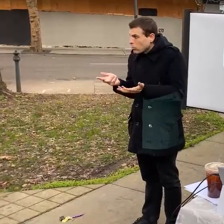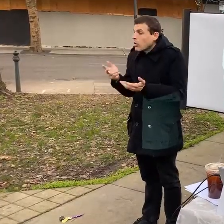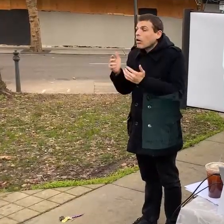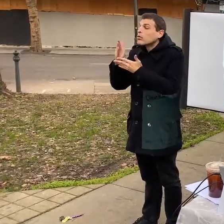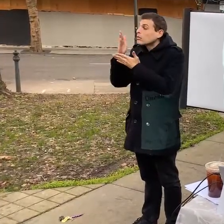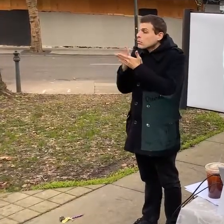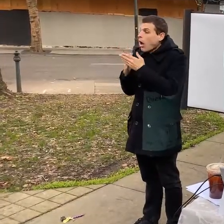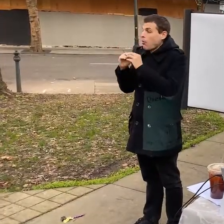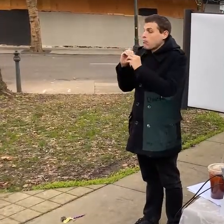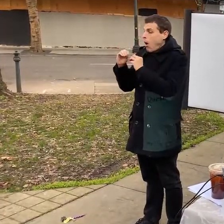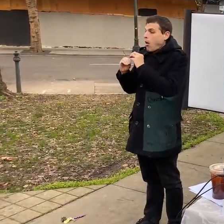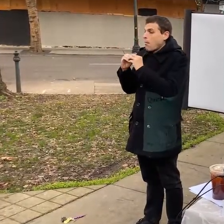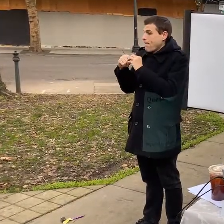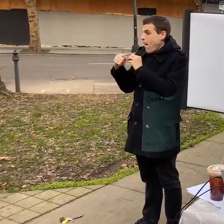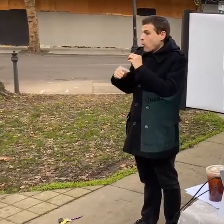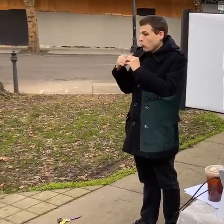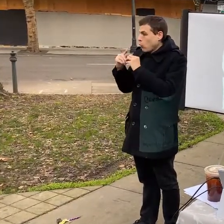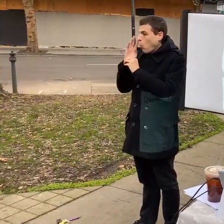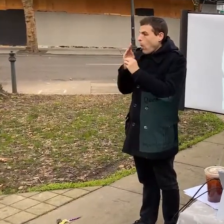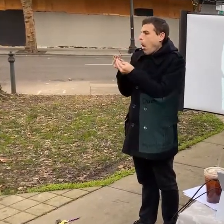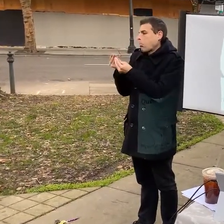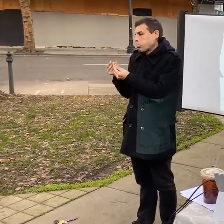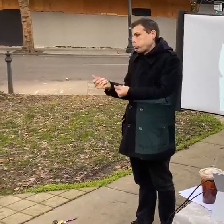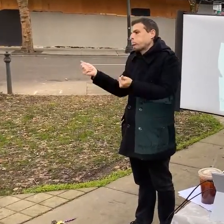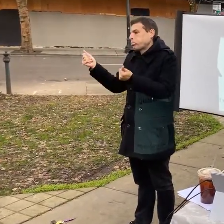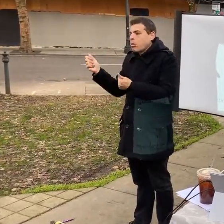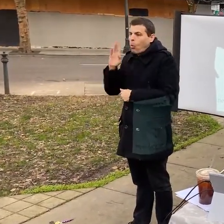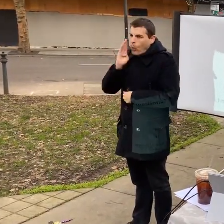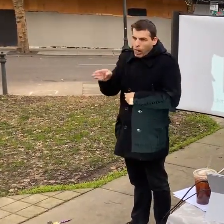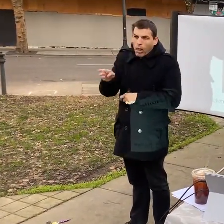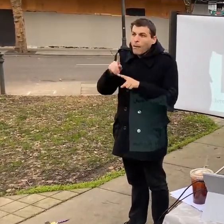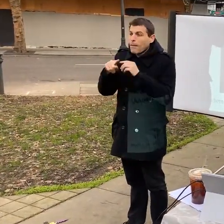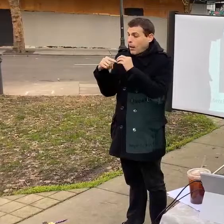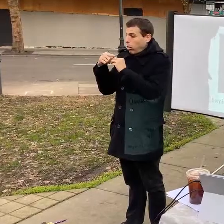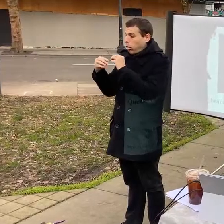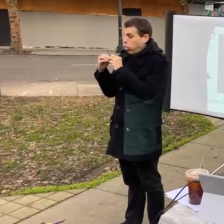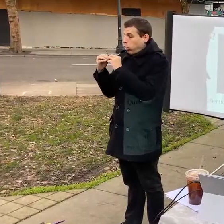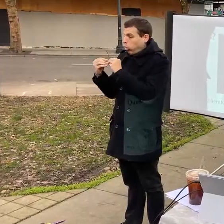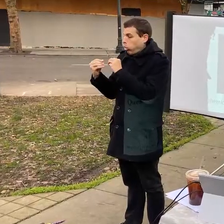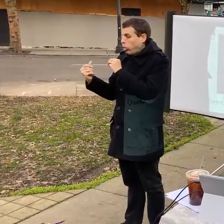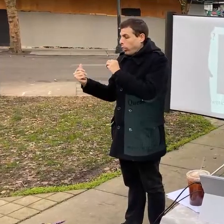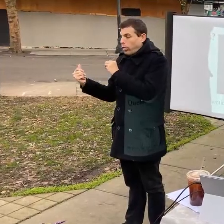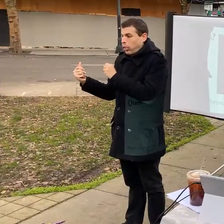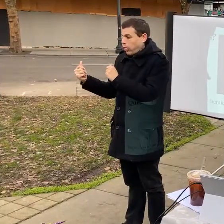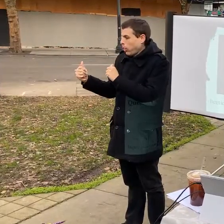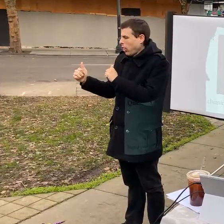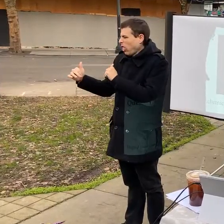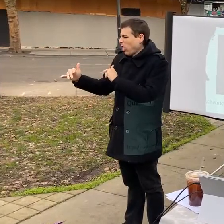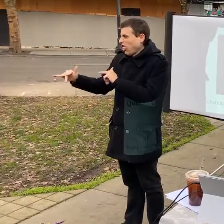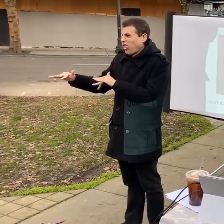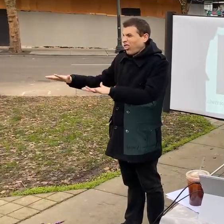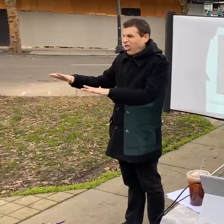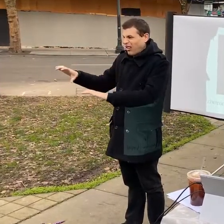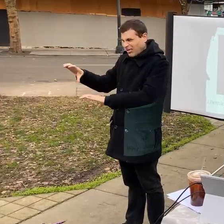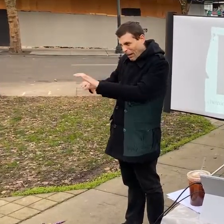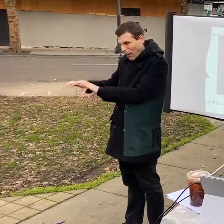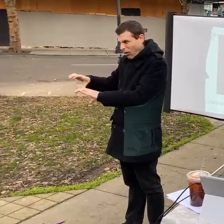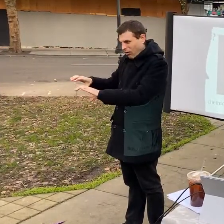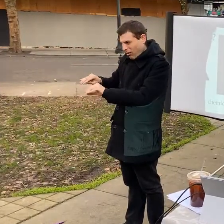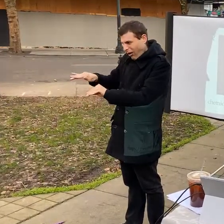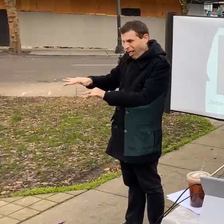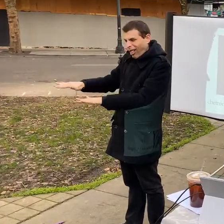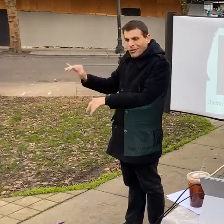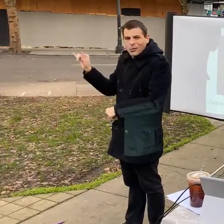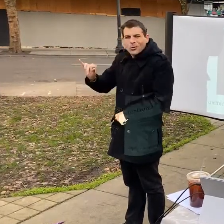break down over time more or less but they break down into gnarly chemicals too um and